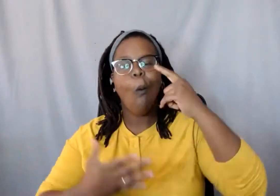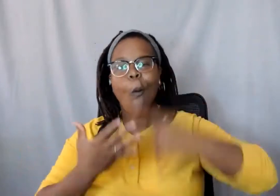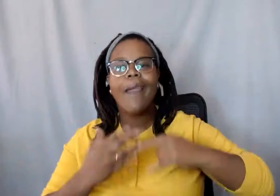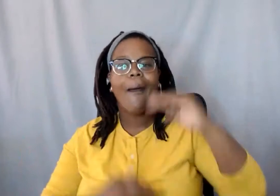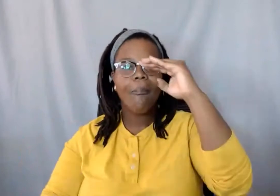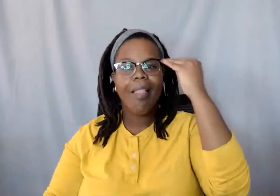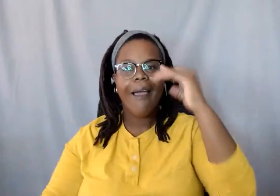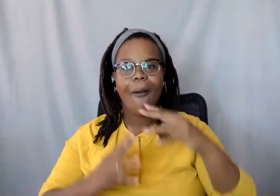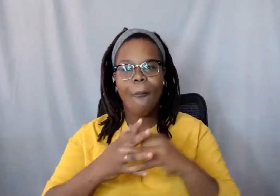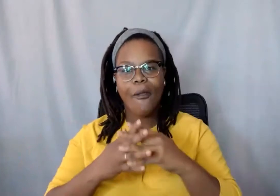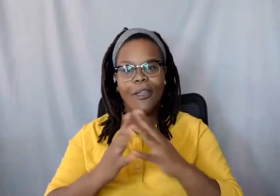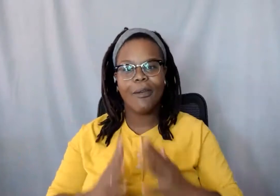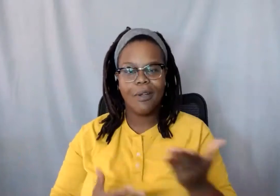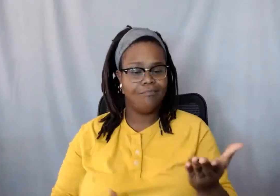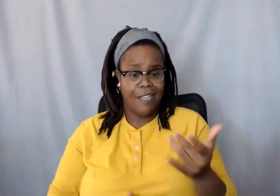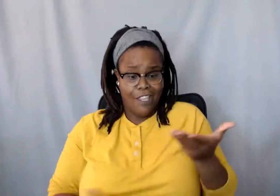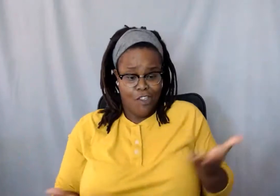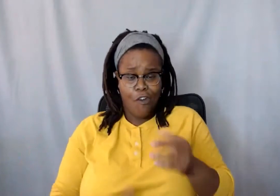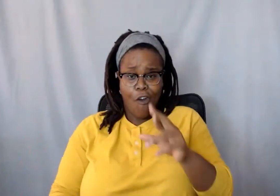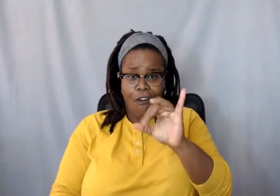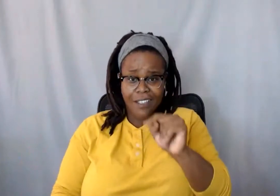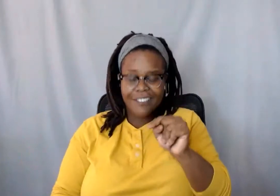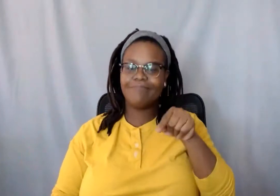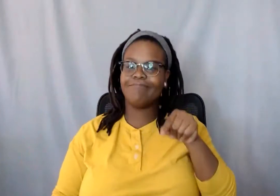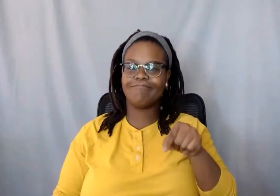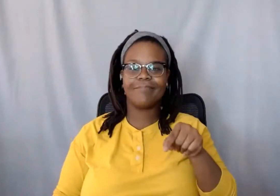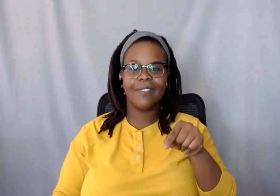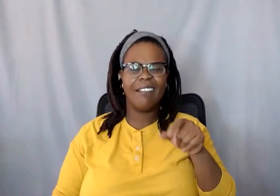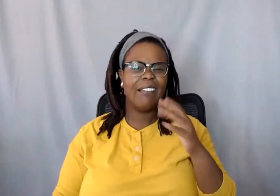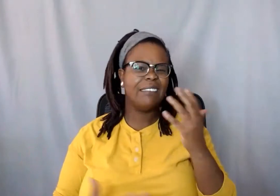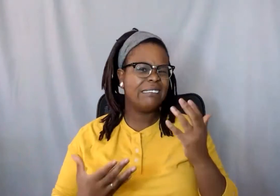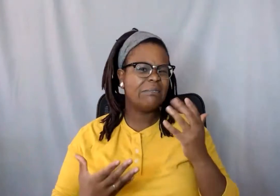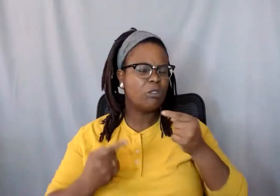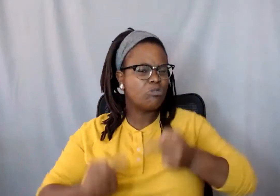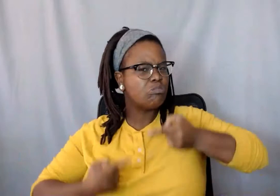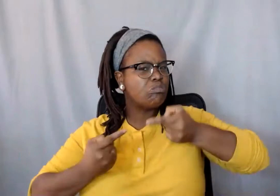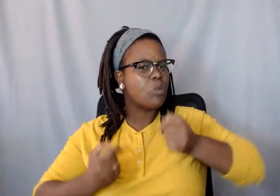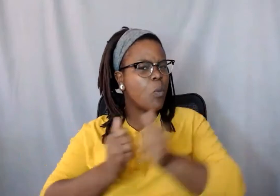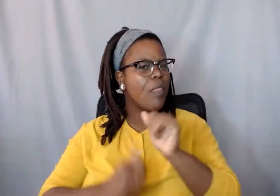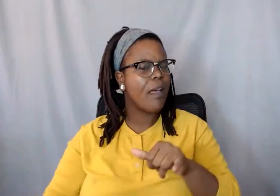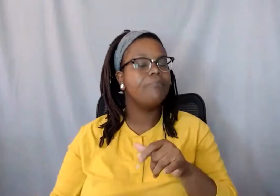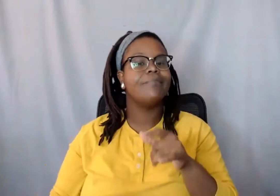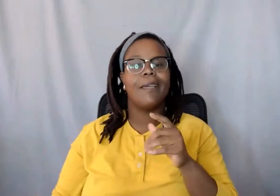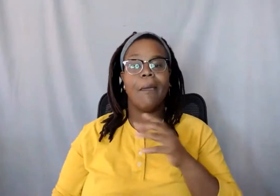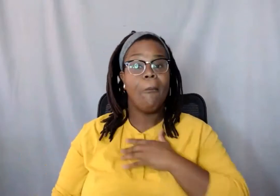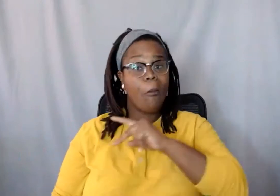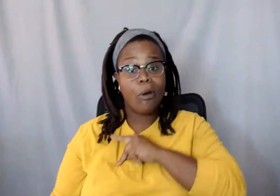When I came to RIT, that's to kind of, I still had a lot of struggles with that, because majority of my personalities and my interests, is more